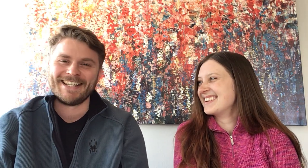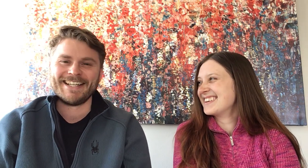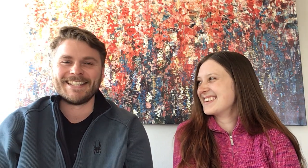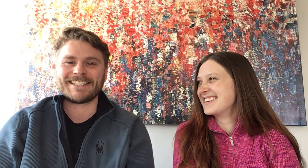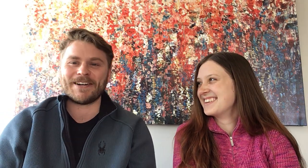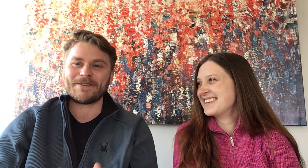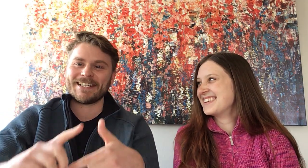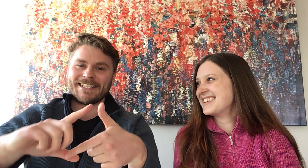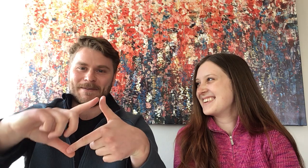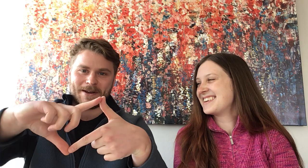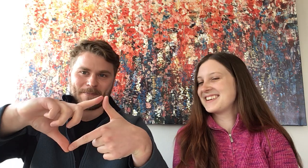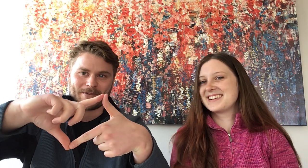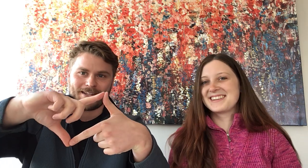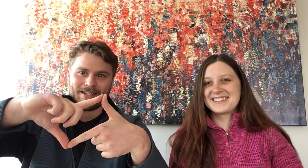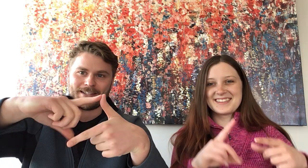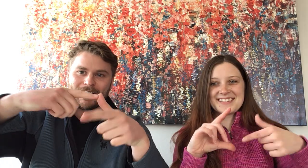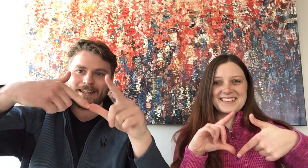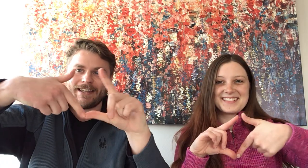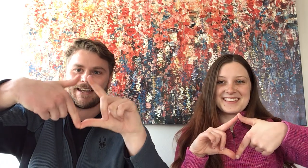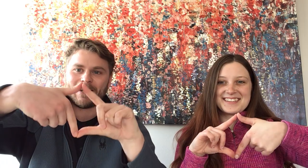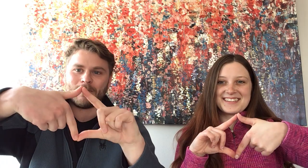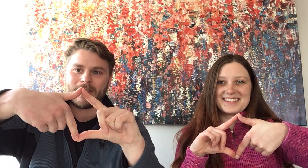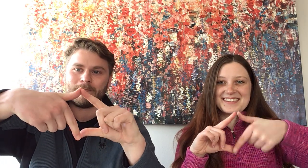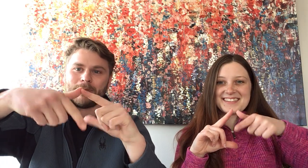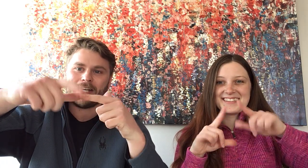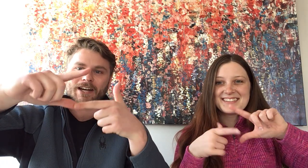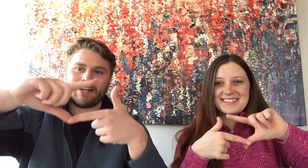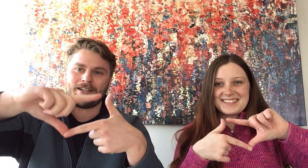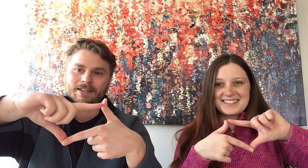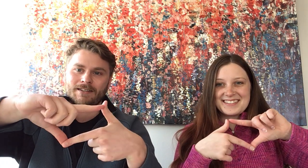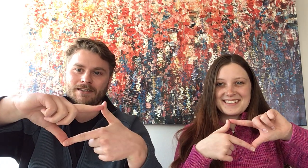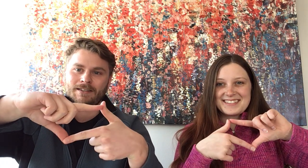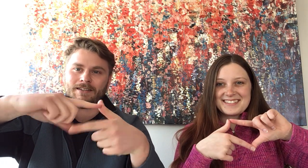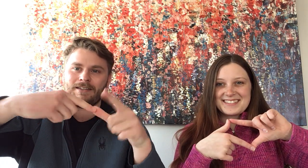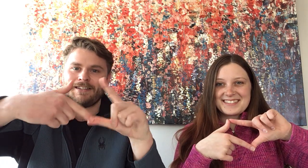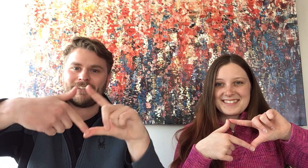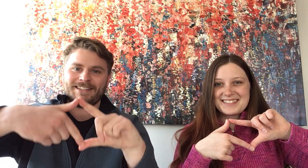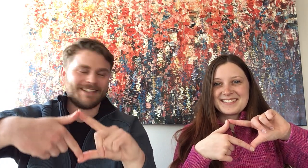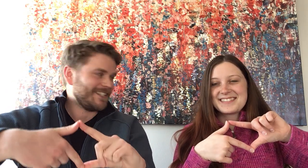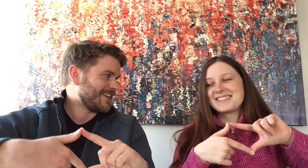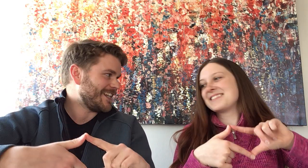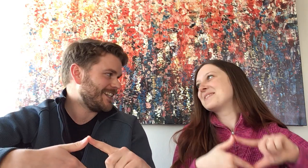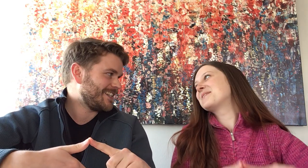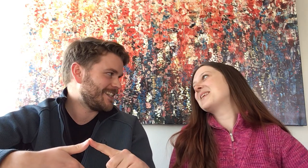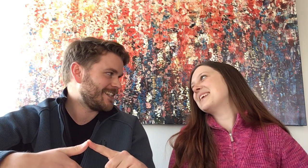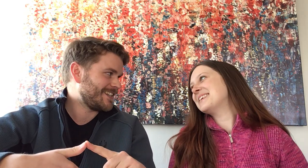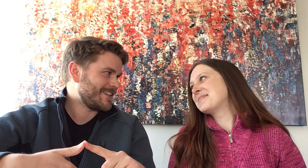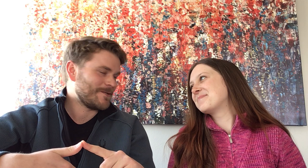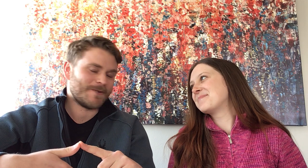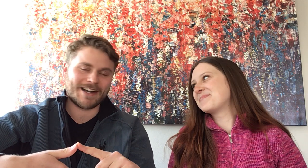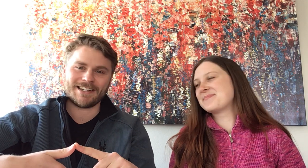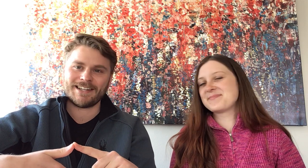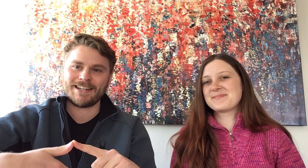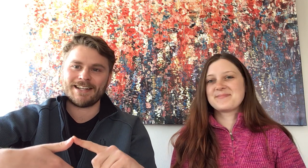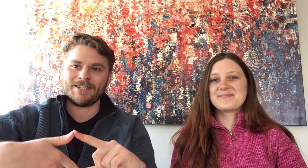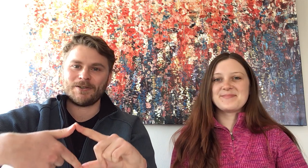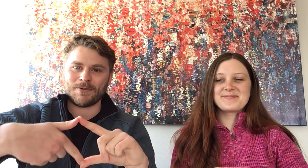So we're going to step it up to a little bit bigger. Are you ready? Ready? Ready. One, two,